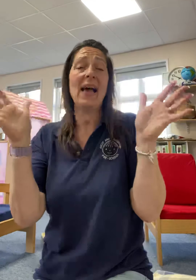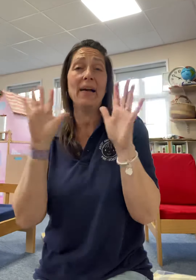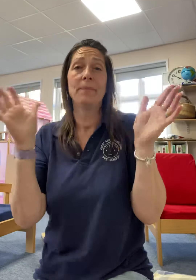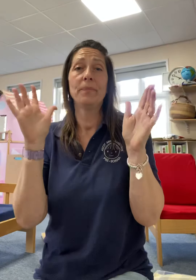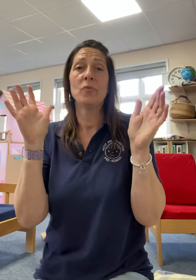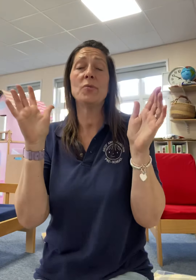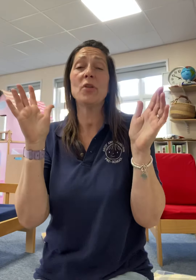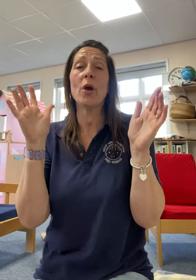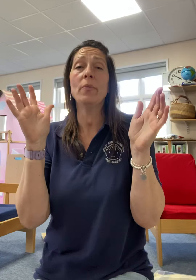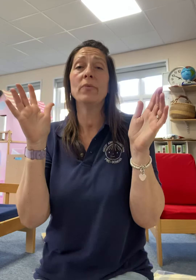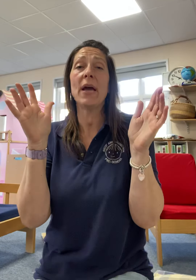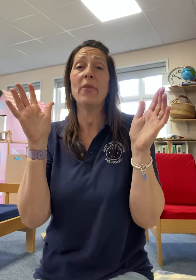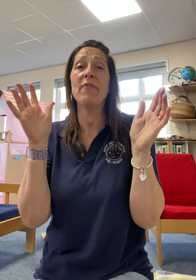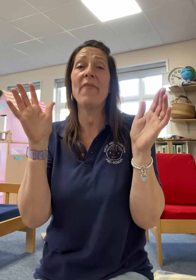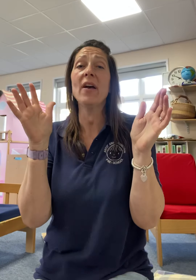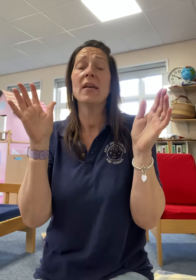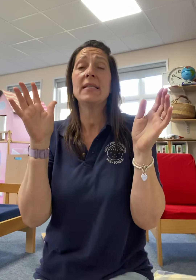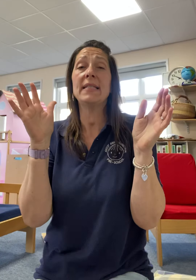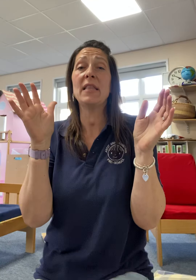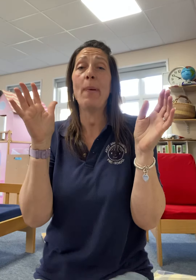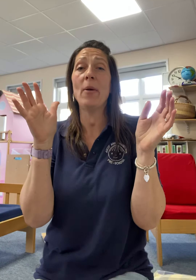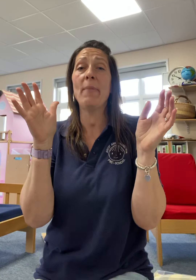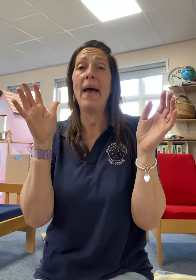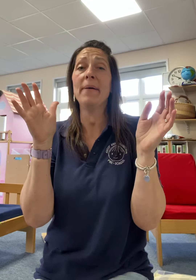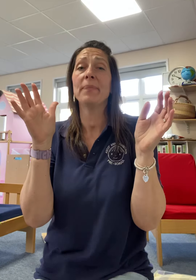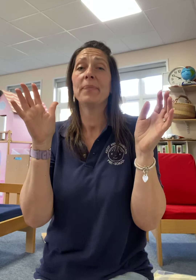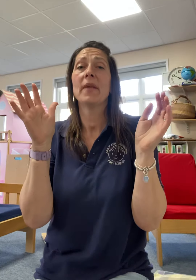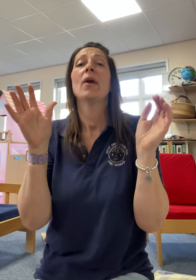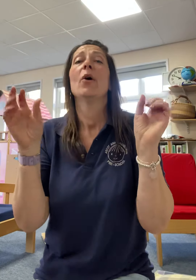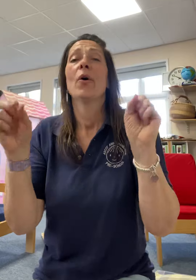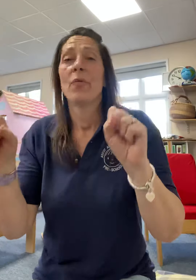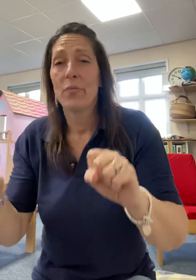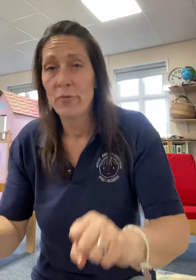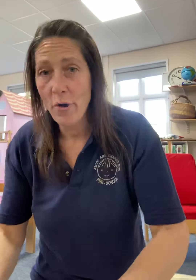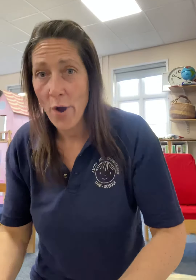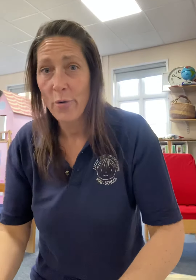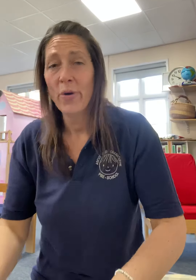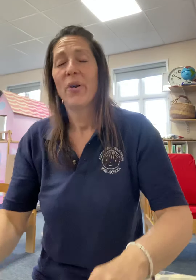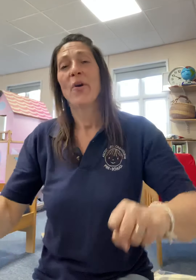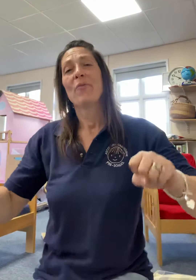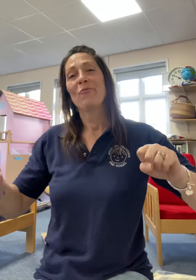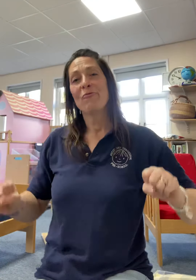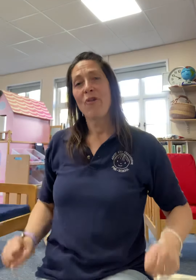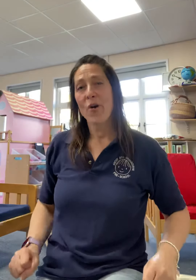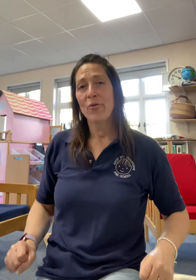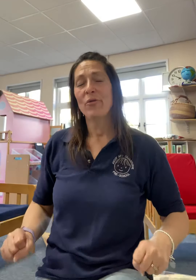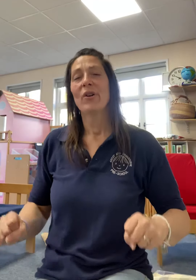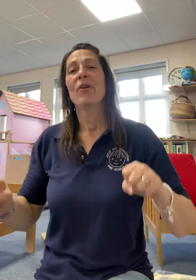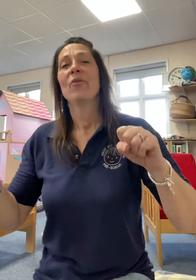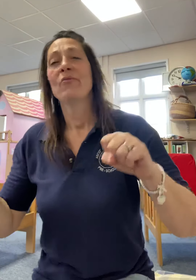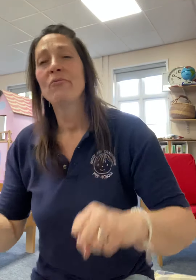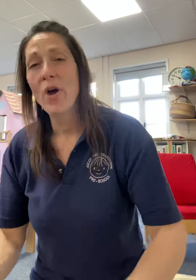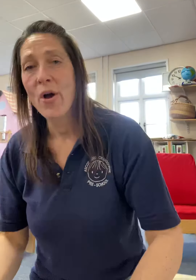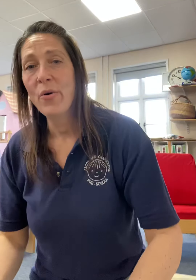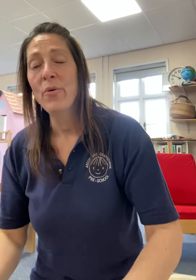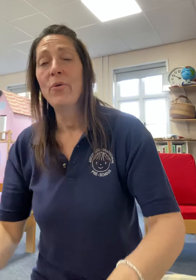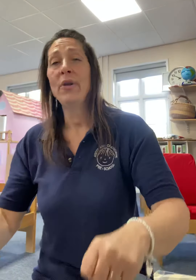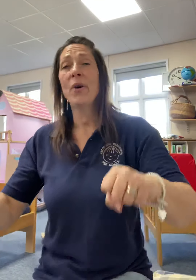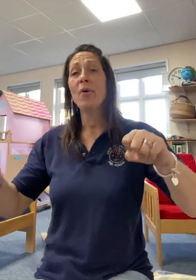Do we go down the river to see the polar bear? Row, row, row your